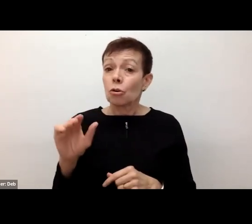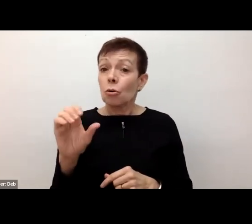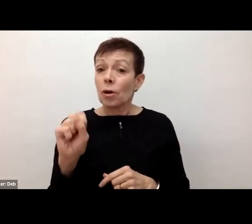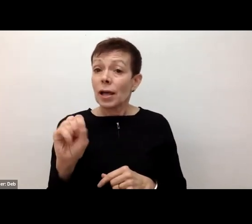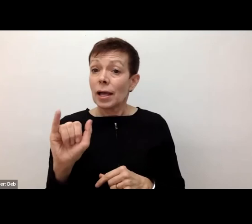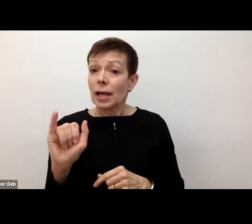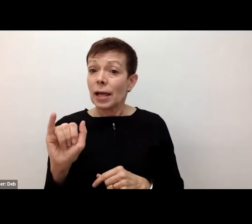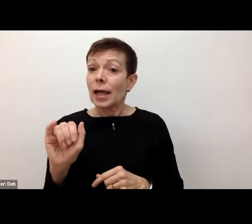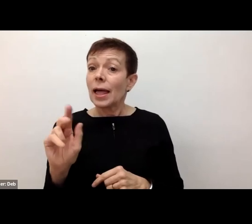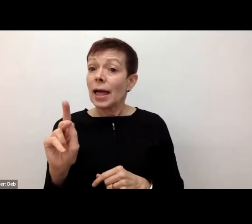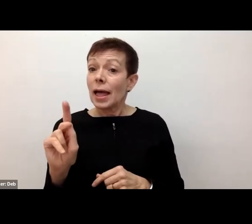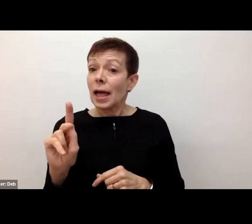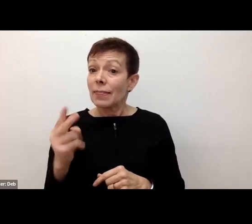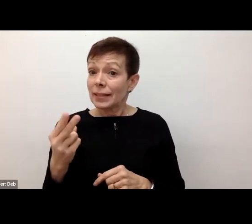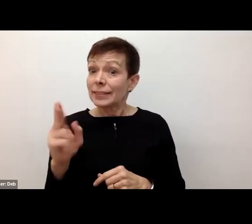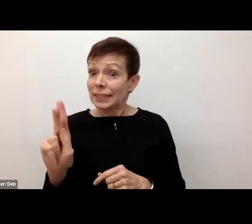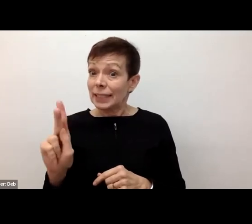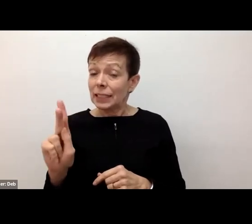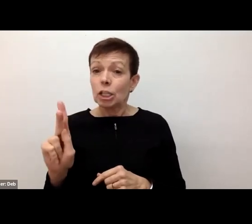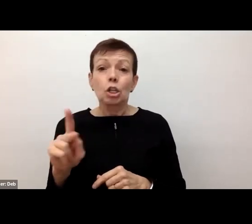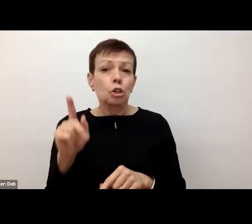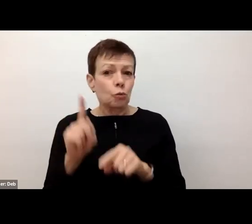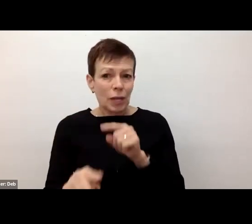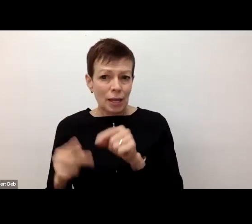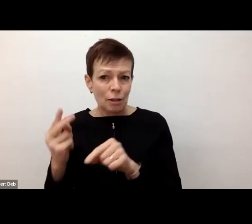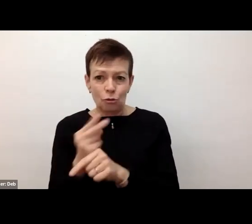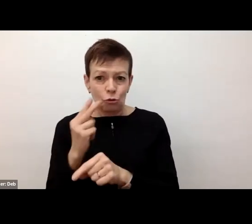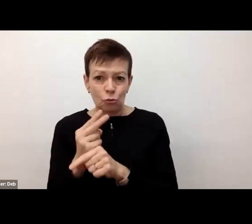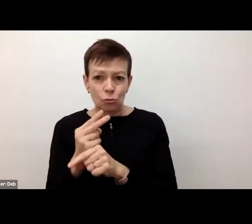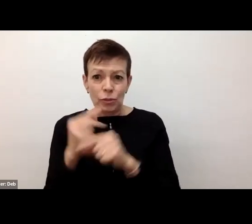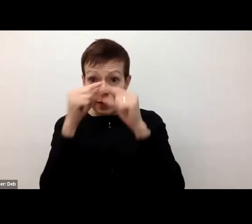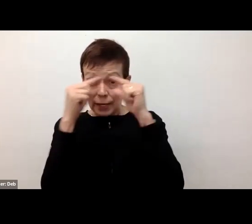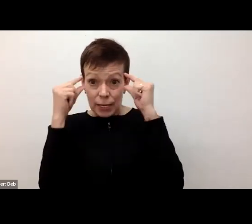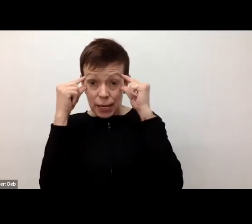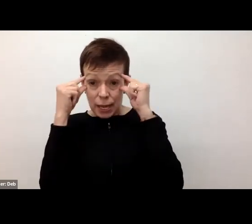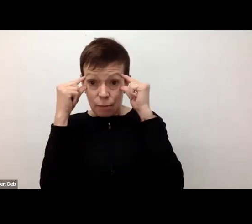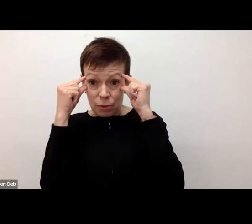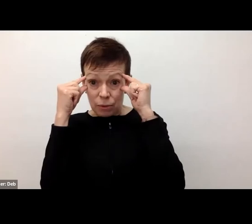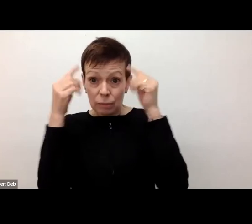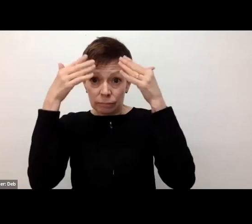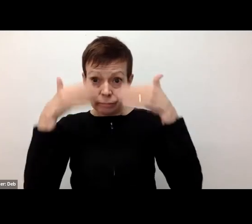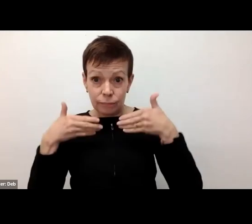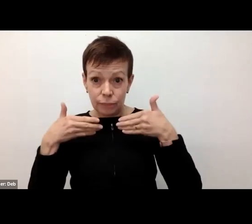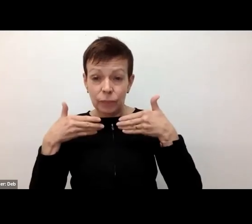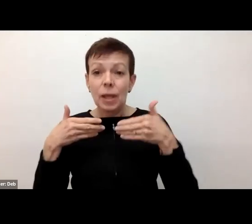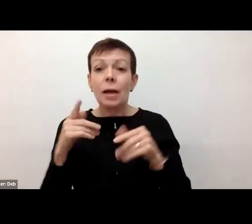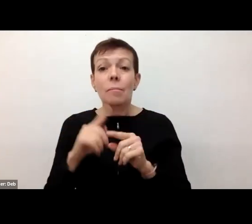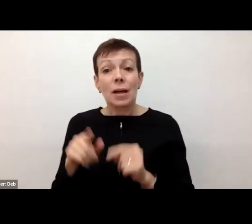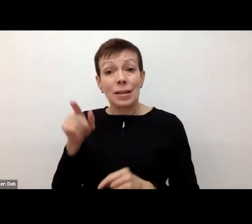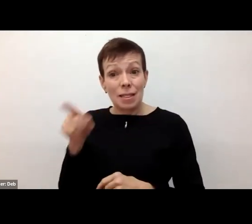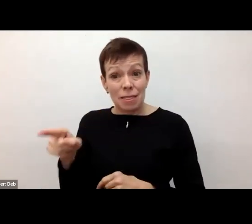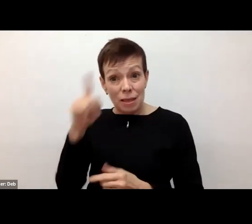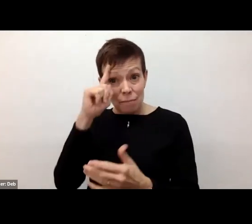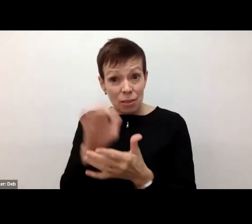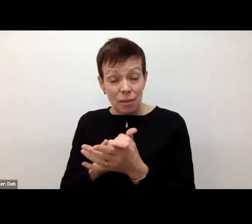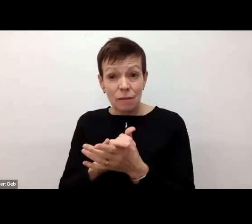actually not allowed to wear a niqab to cover one's face. However, the Sikh tradition believes so firmly in the human rights